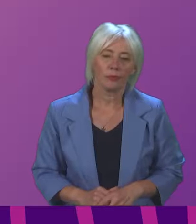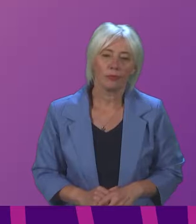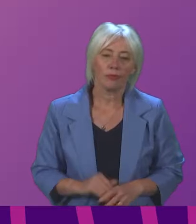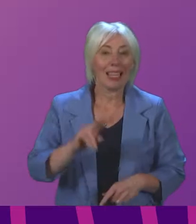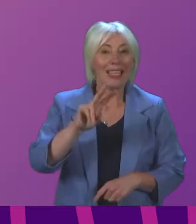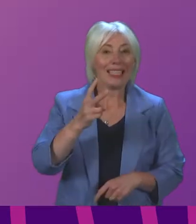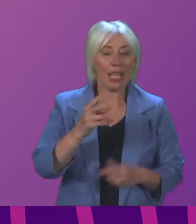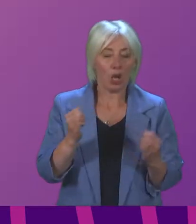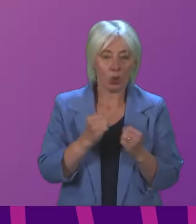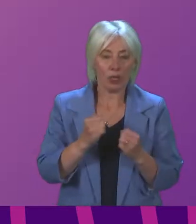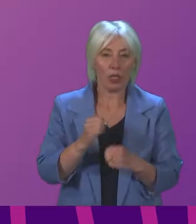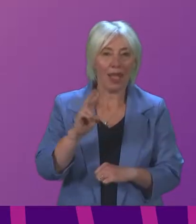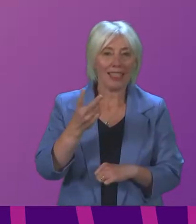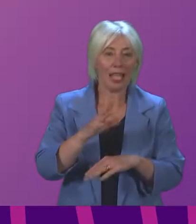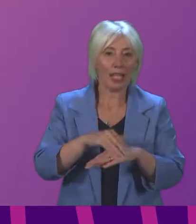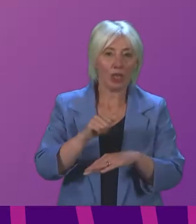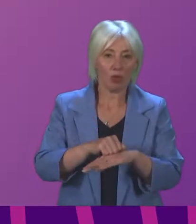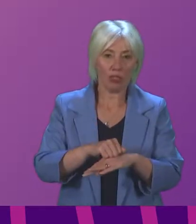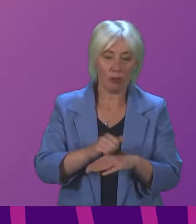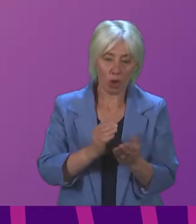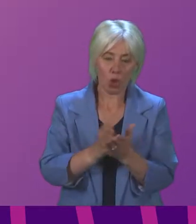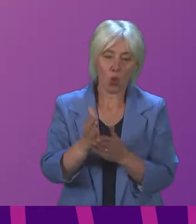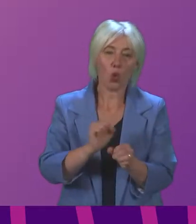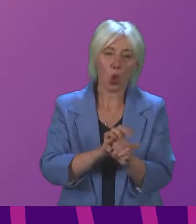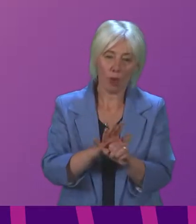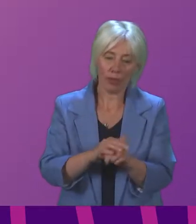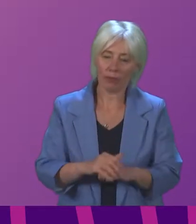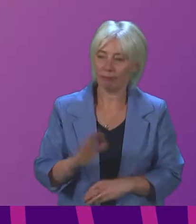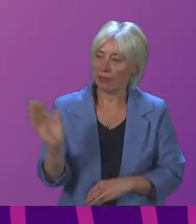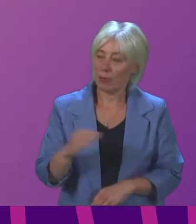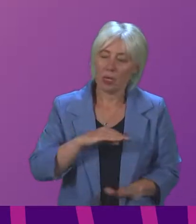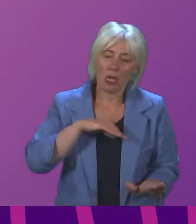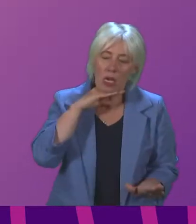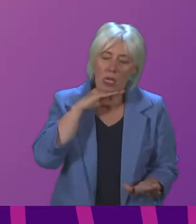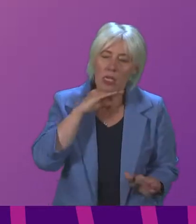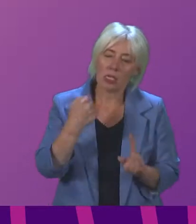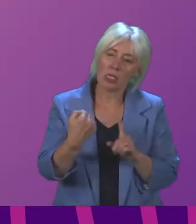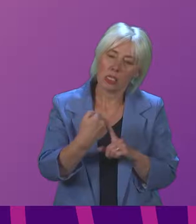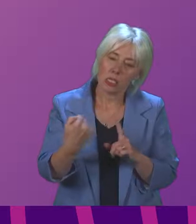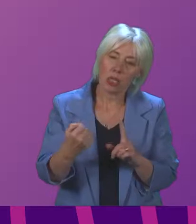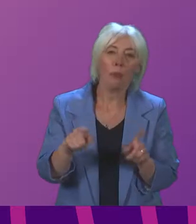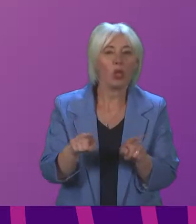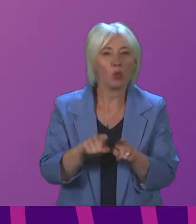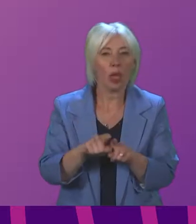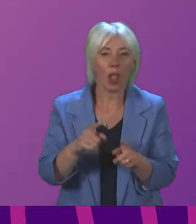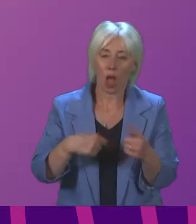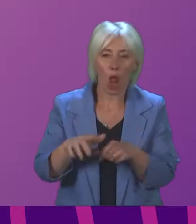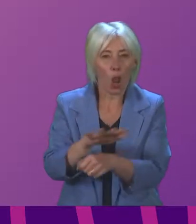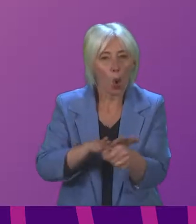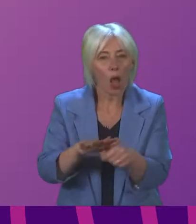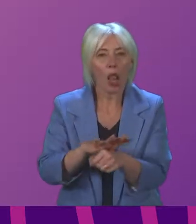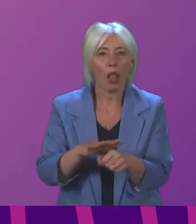winter and our second Christmas in having to deal with COVID. Everyone is tired of the impact personally, but also an impact it's having on our local